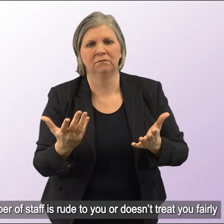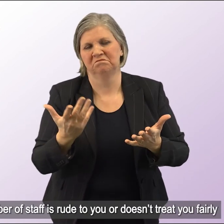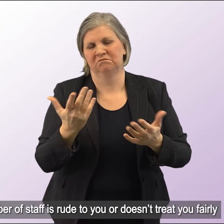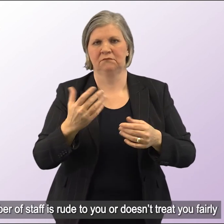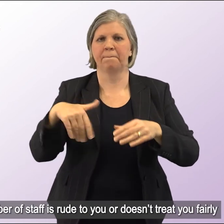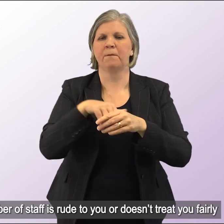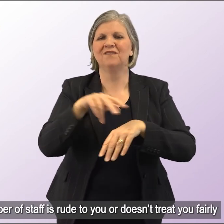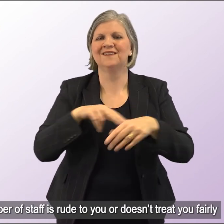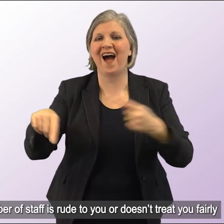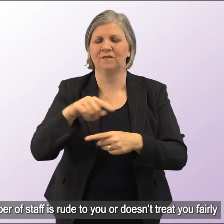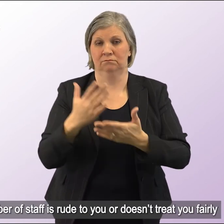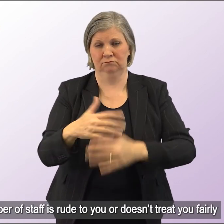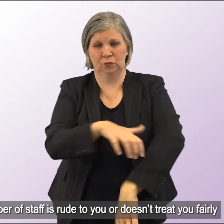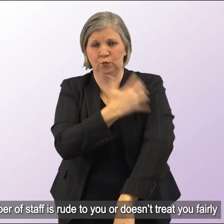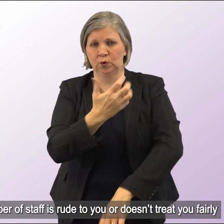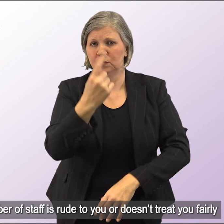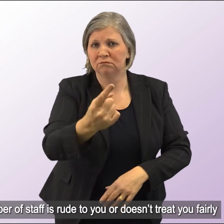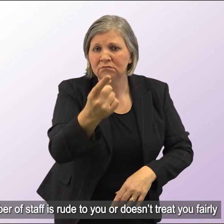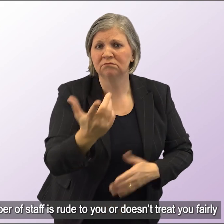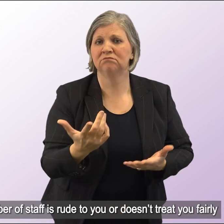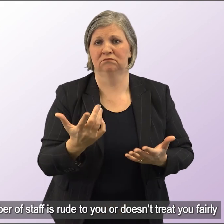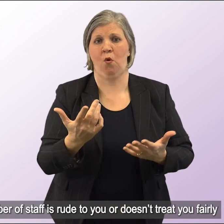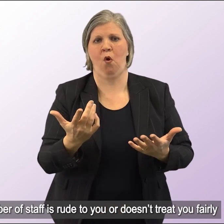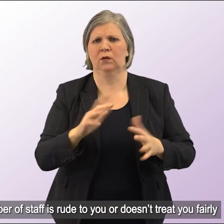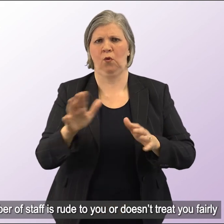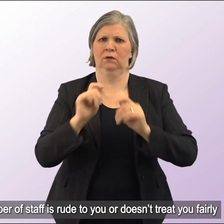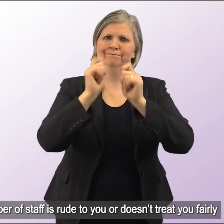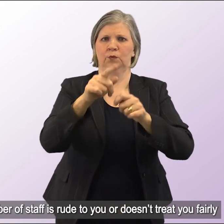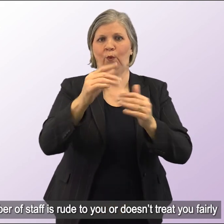For example, if a member of staff is rude to you or doesn't treat you fairly